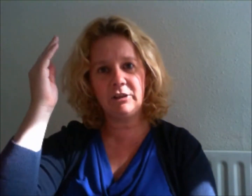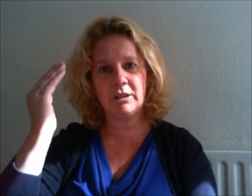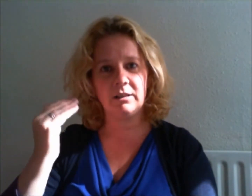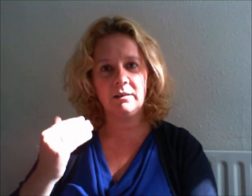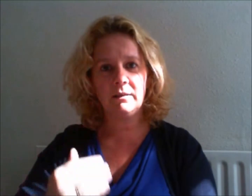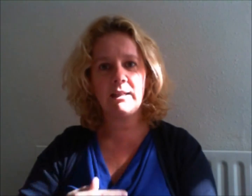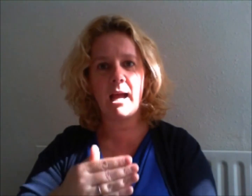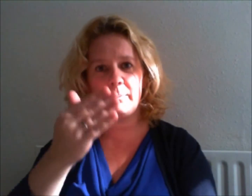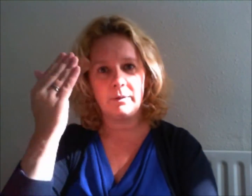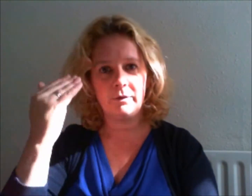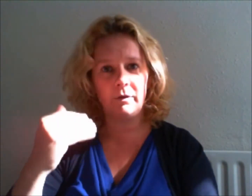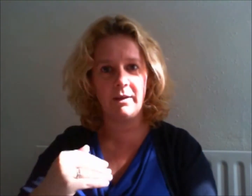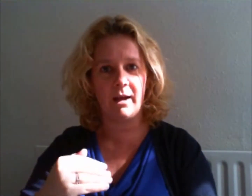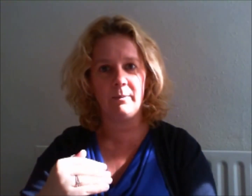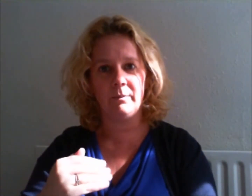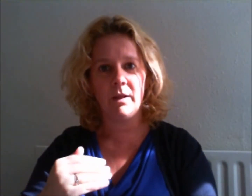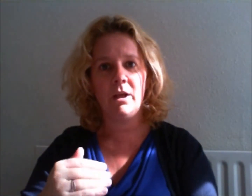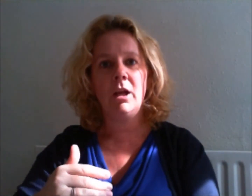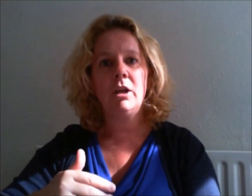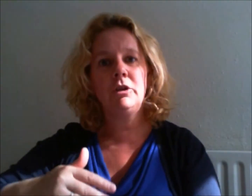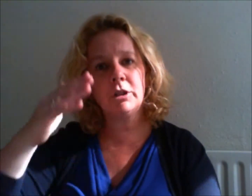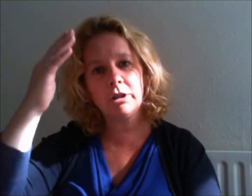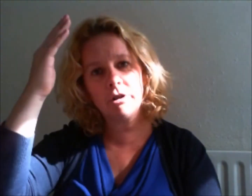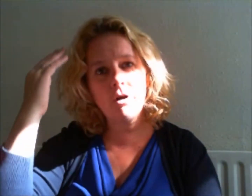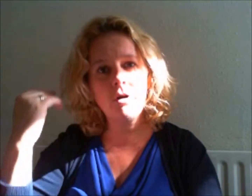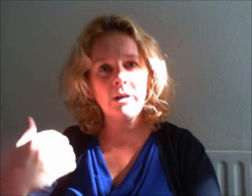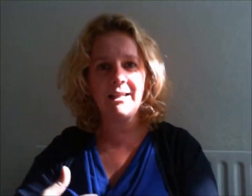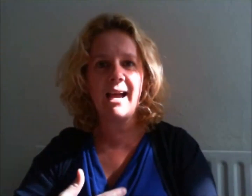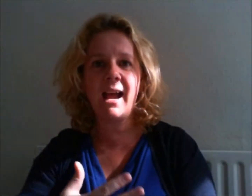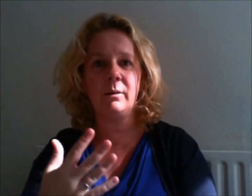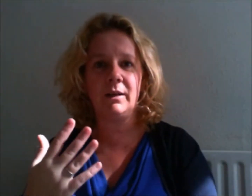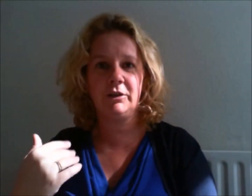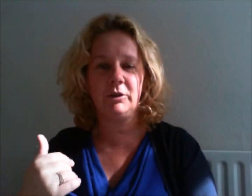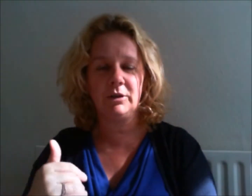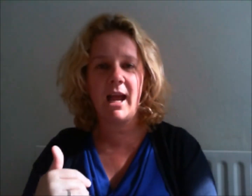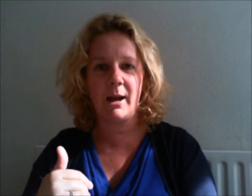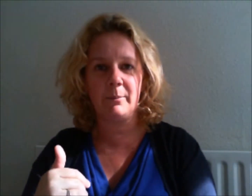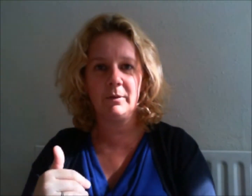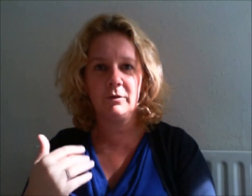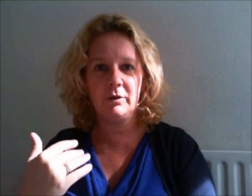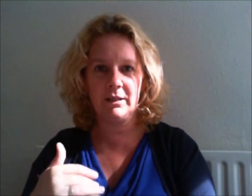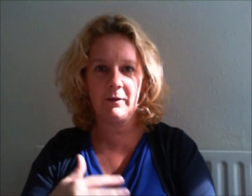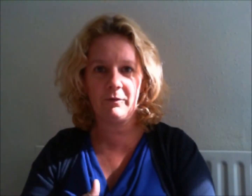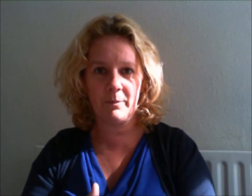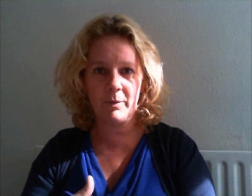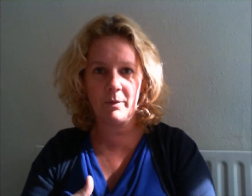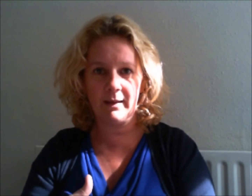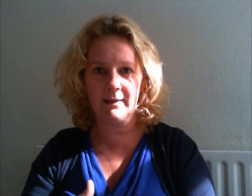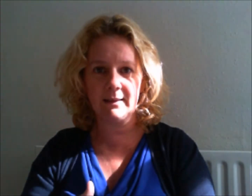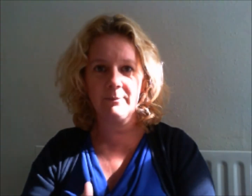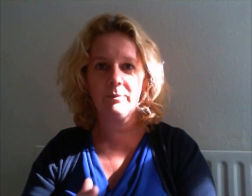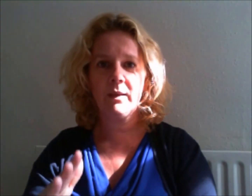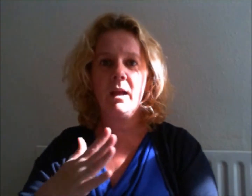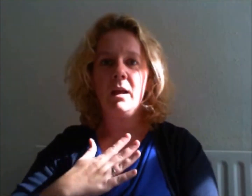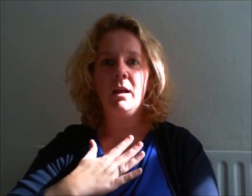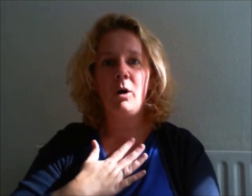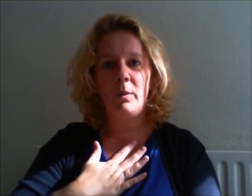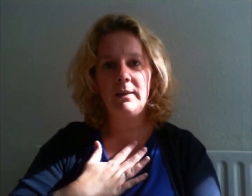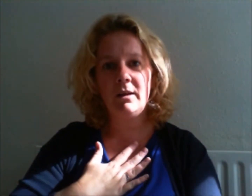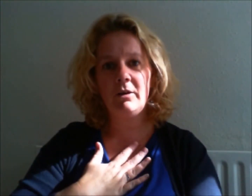And just tap through them. Just talk it out. As you tap. Through the different points. Always start